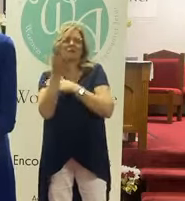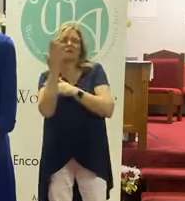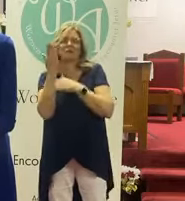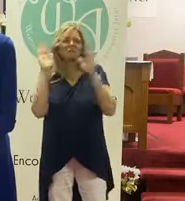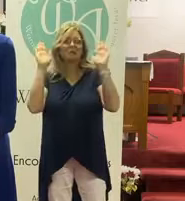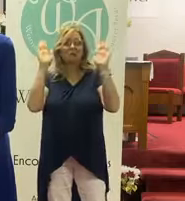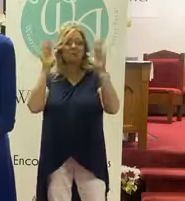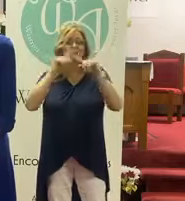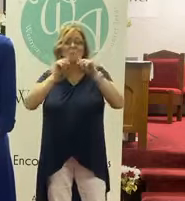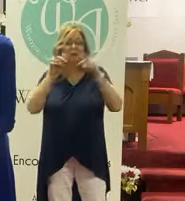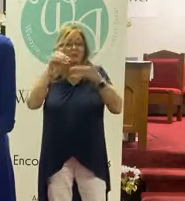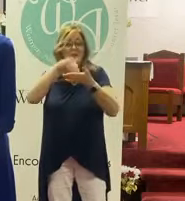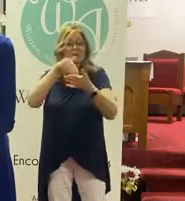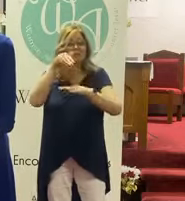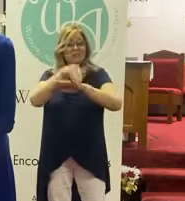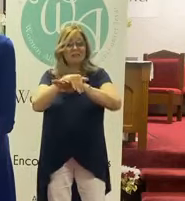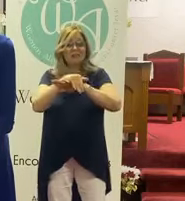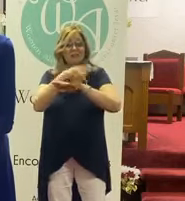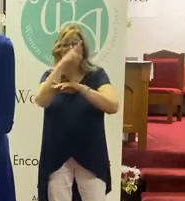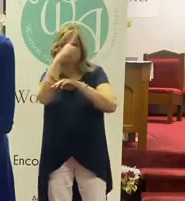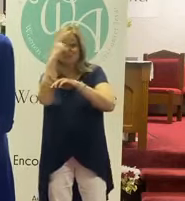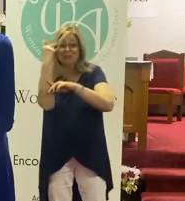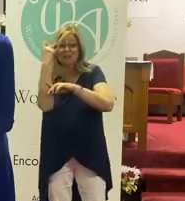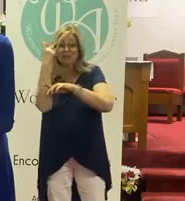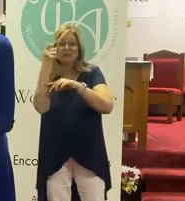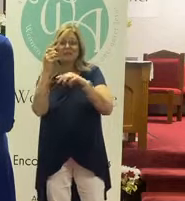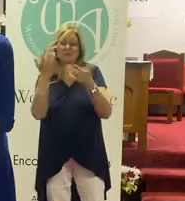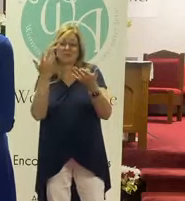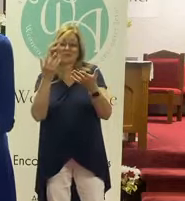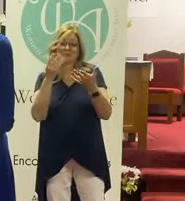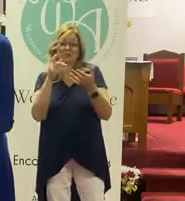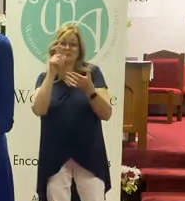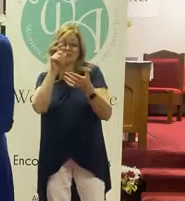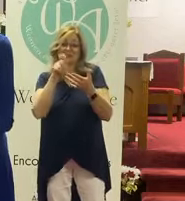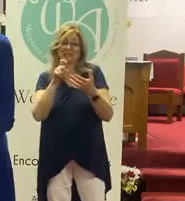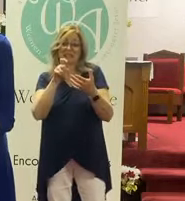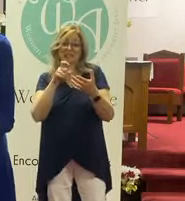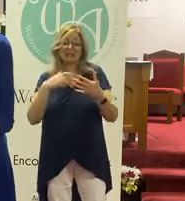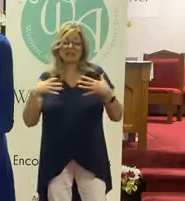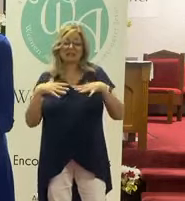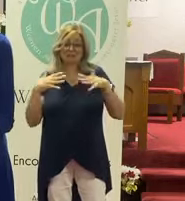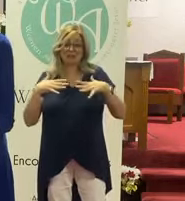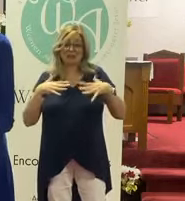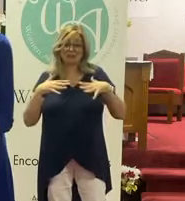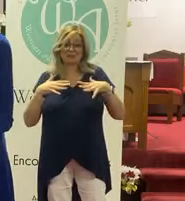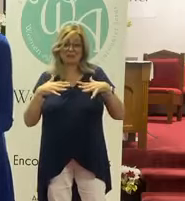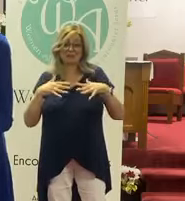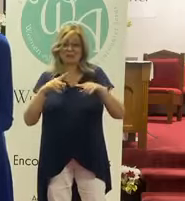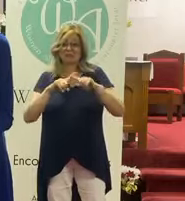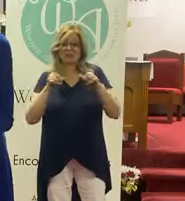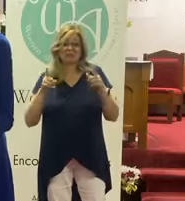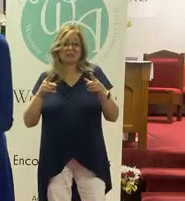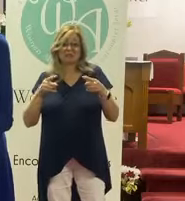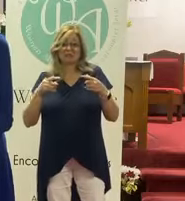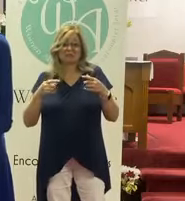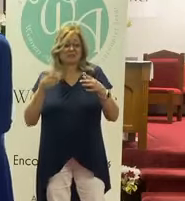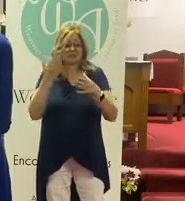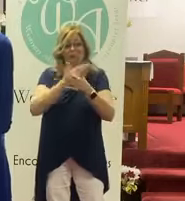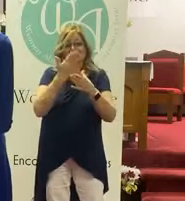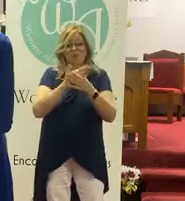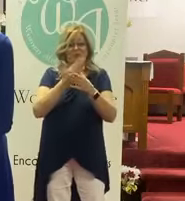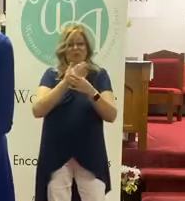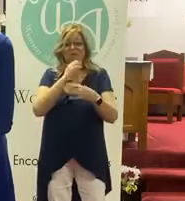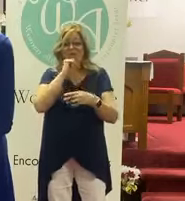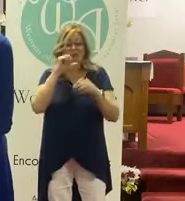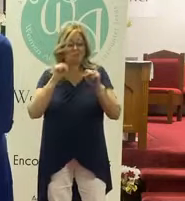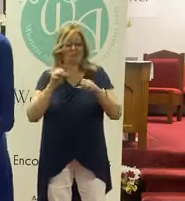But when you pray in the middle of the night, it's usually because you're tormenting. There's anxiety. There's a disruption. You're not